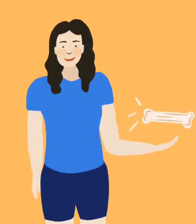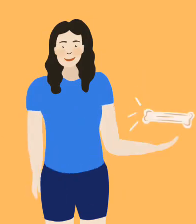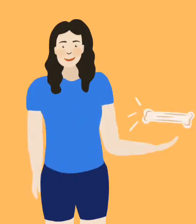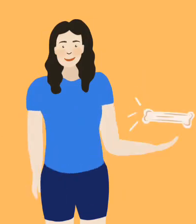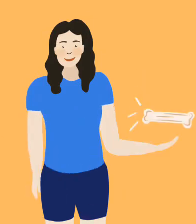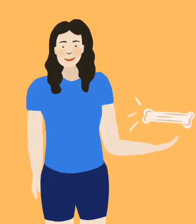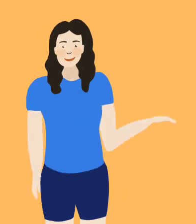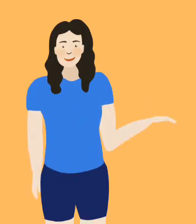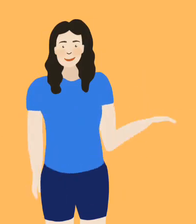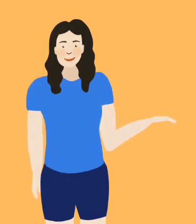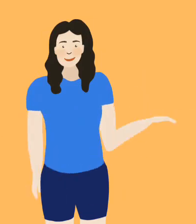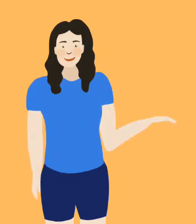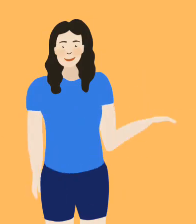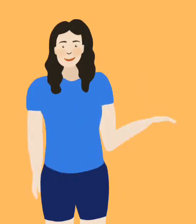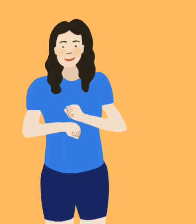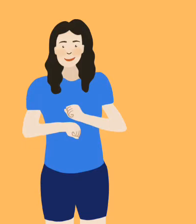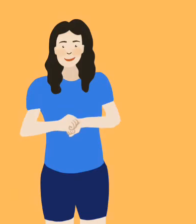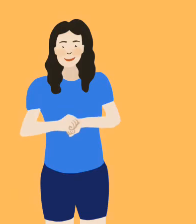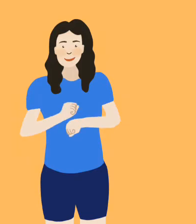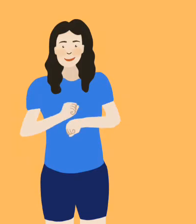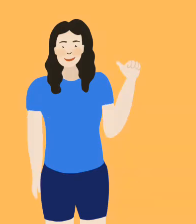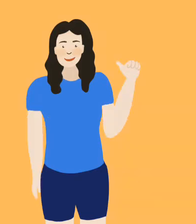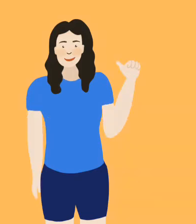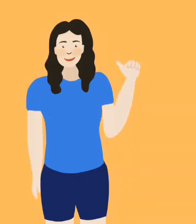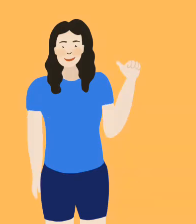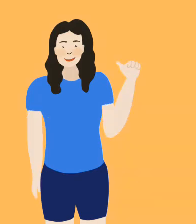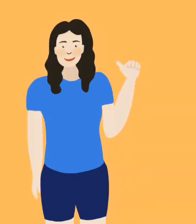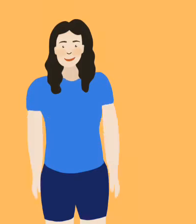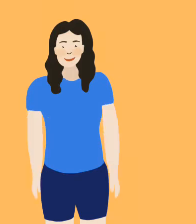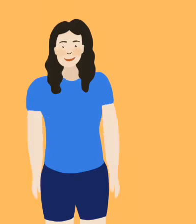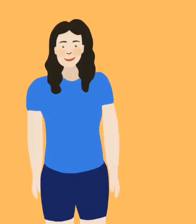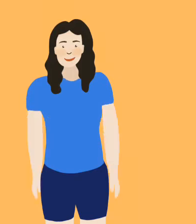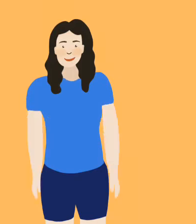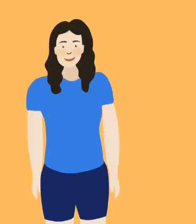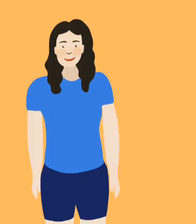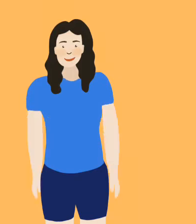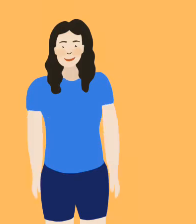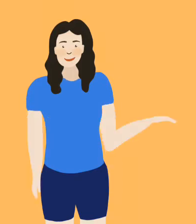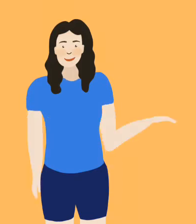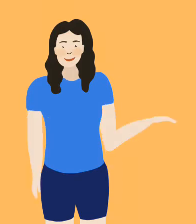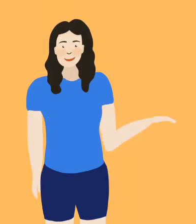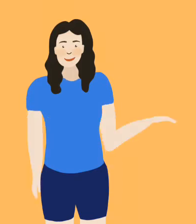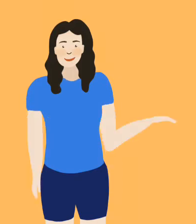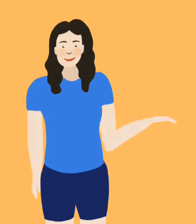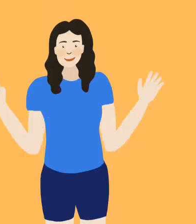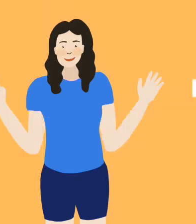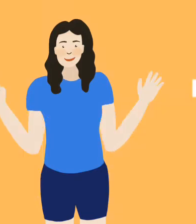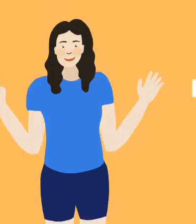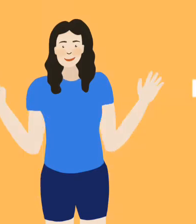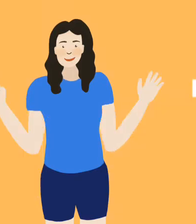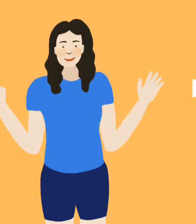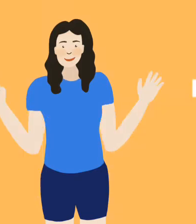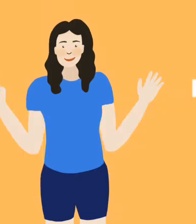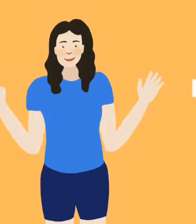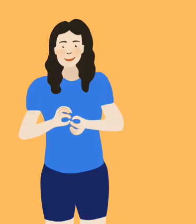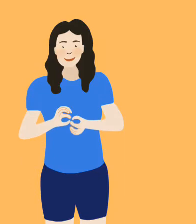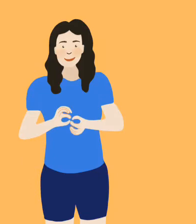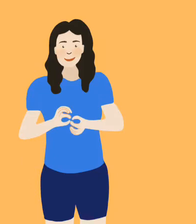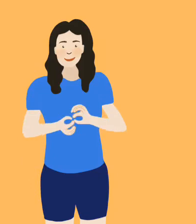a bone This old man came rollin' Seven! This old man, he played seven He played